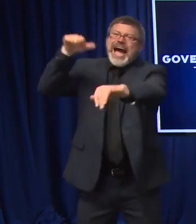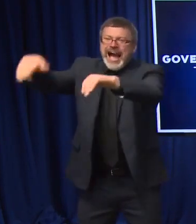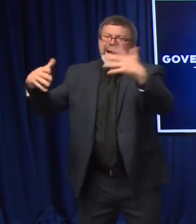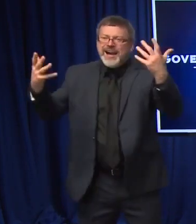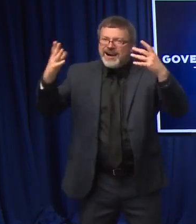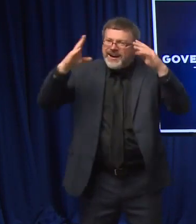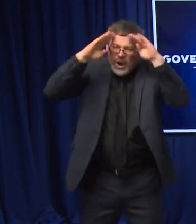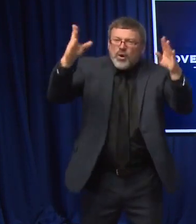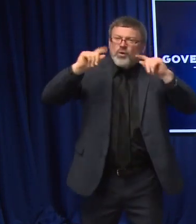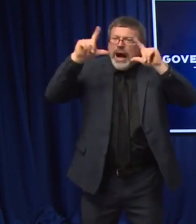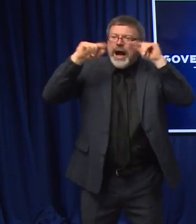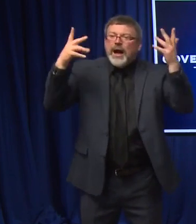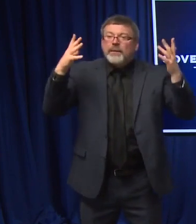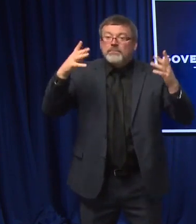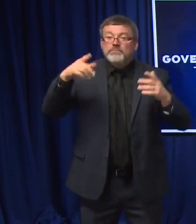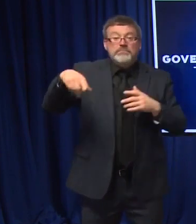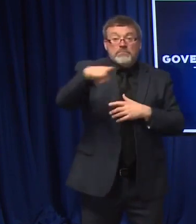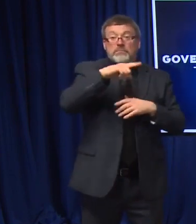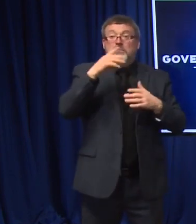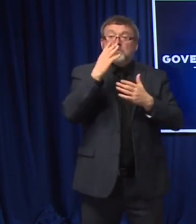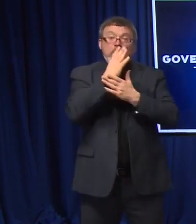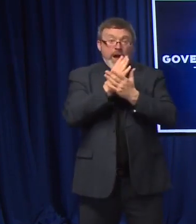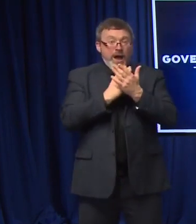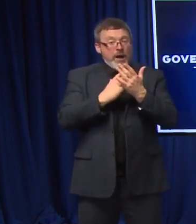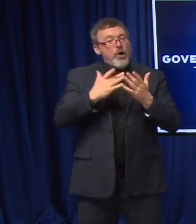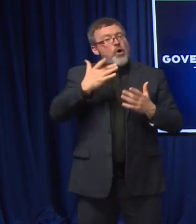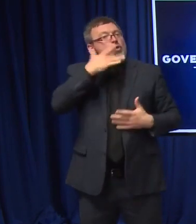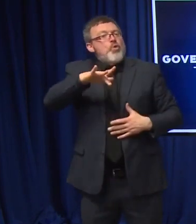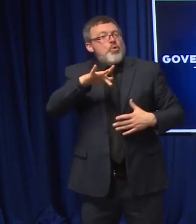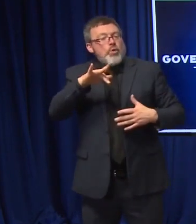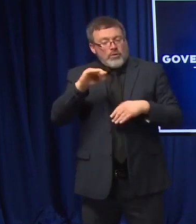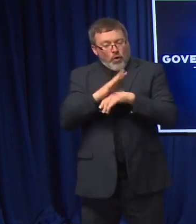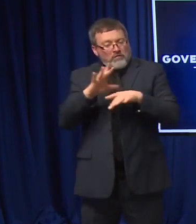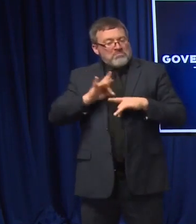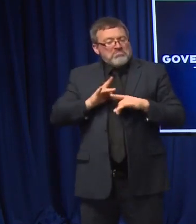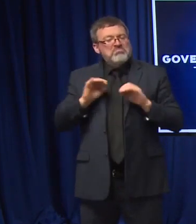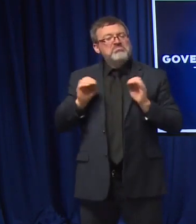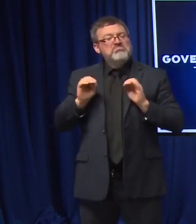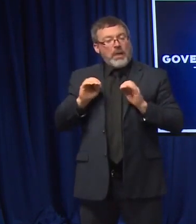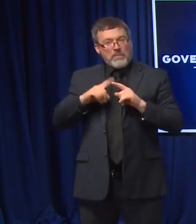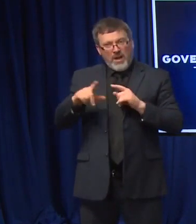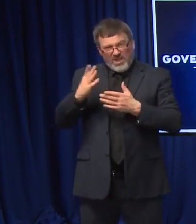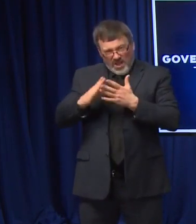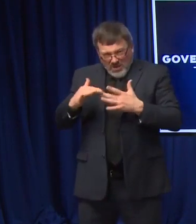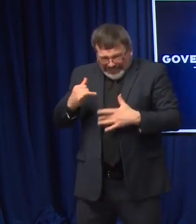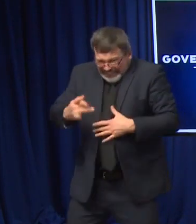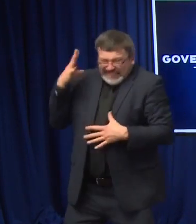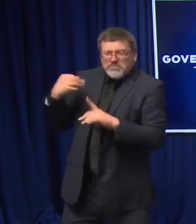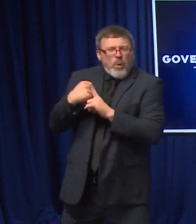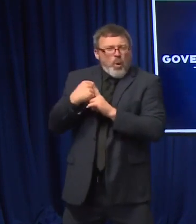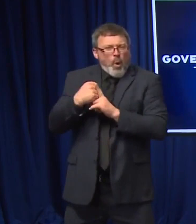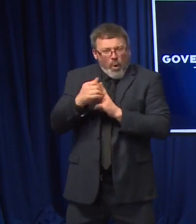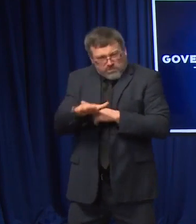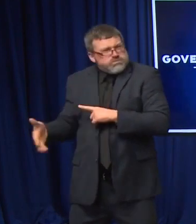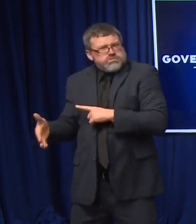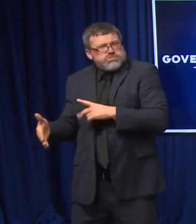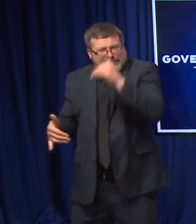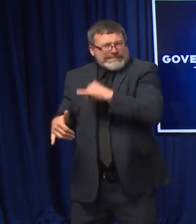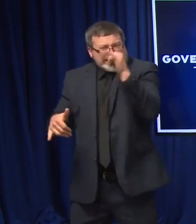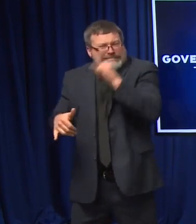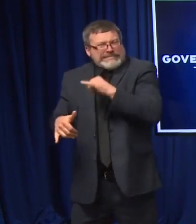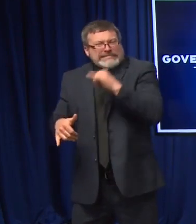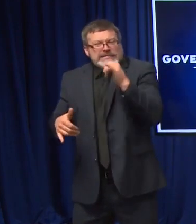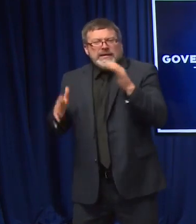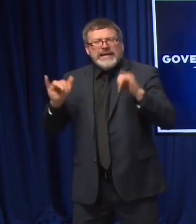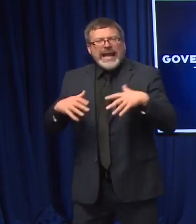A lot of folks are not that lucky. The reality of this is real. It's with us stronger than ever before, and you have all the tools in the world